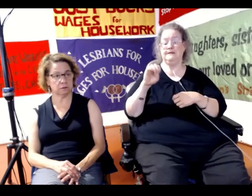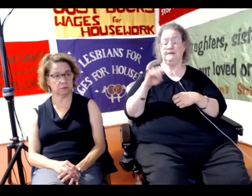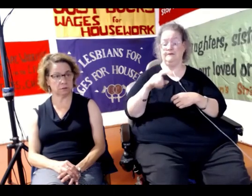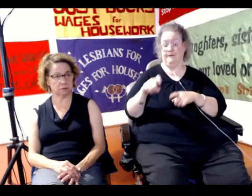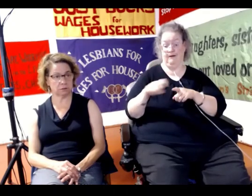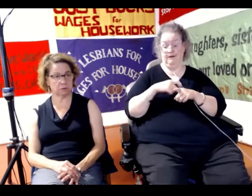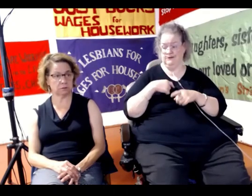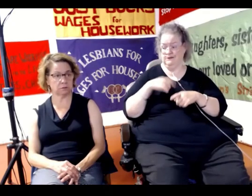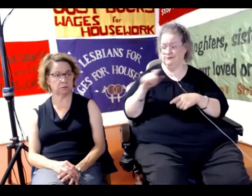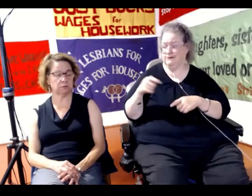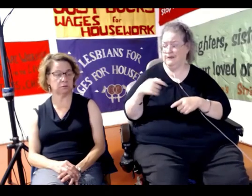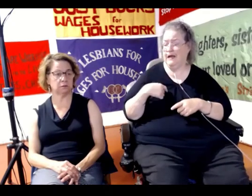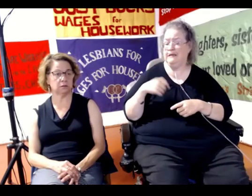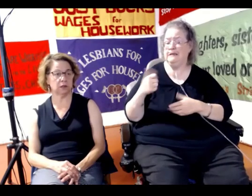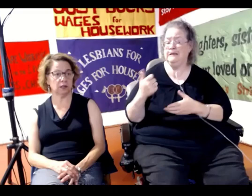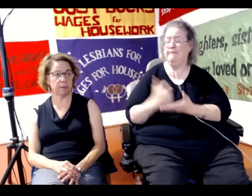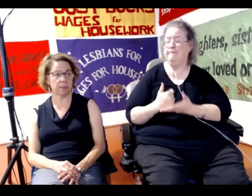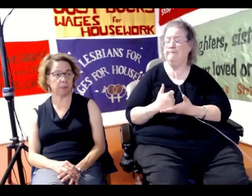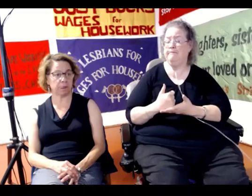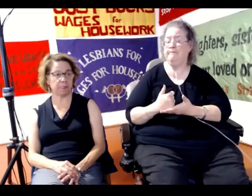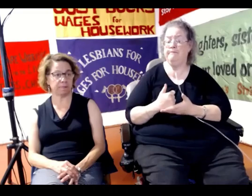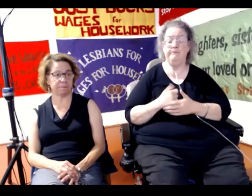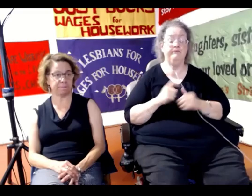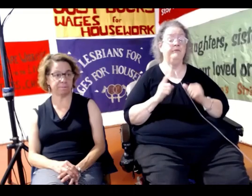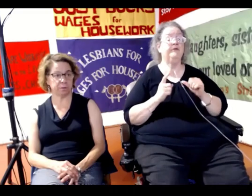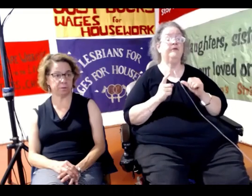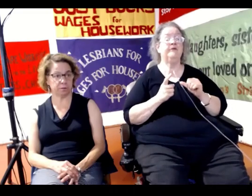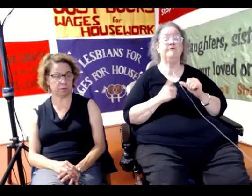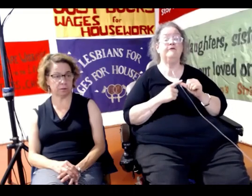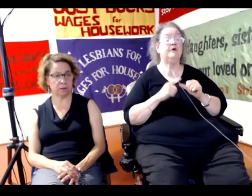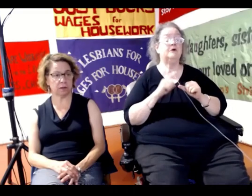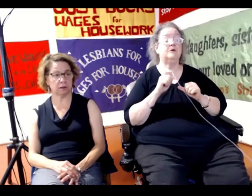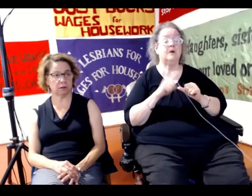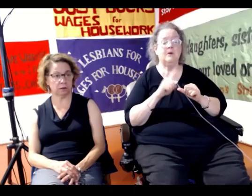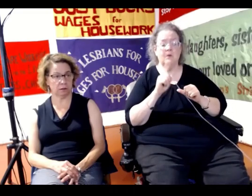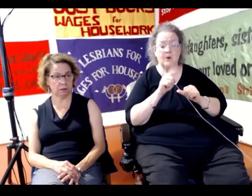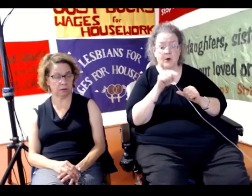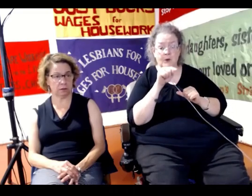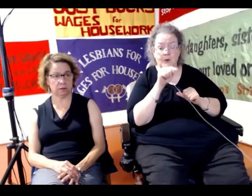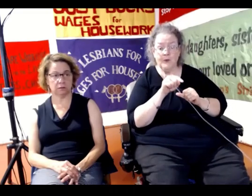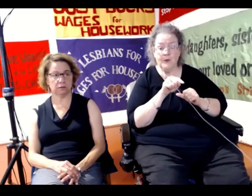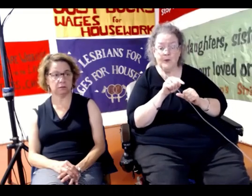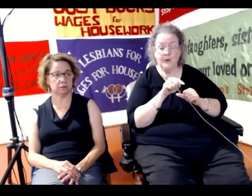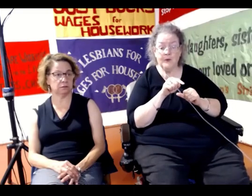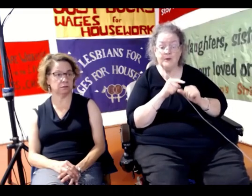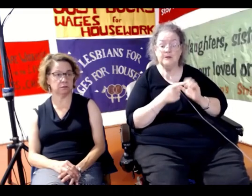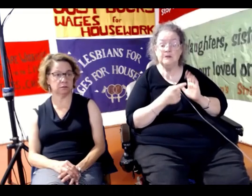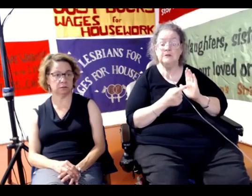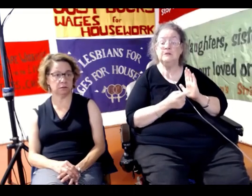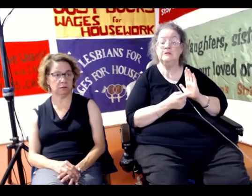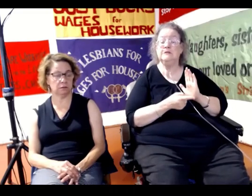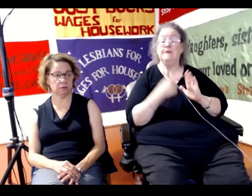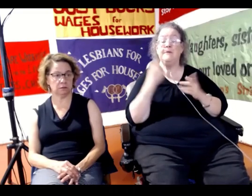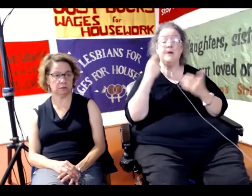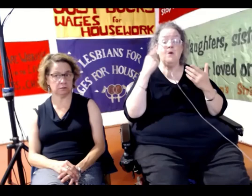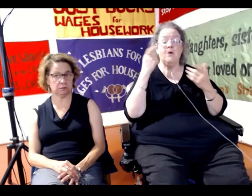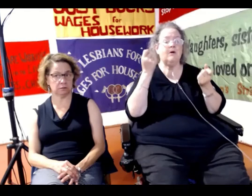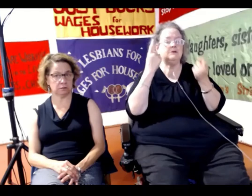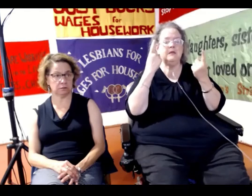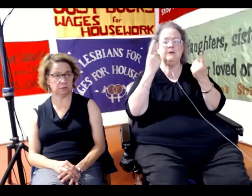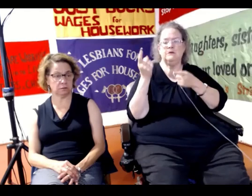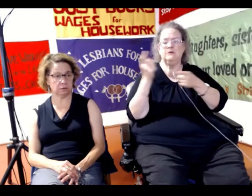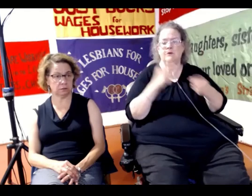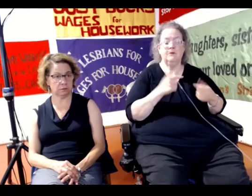I need some help. The first step is to say, where are you? Sometimes people don't understand what's going on. When we try to